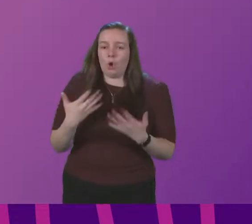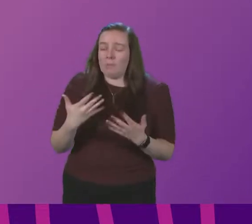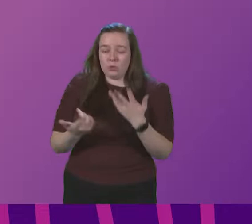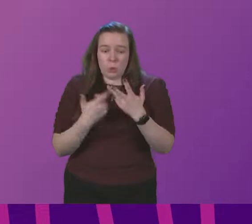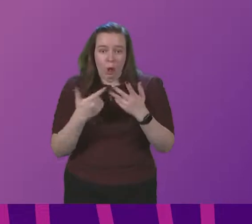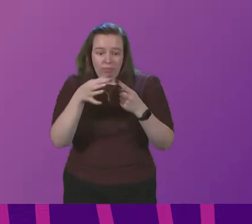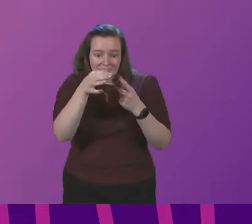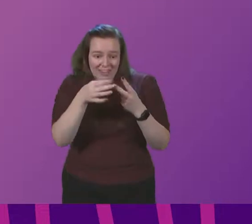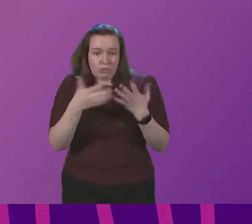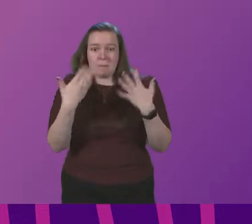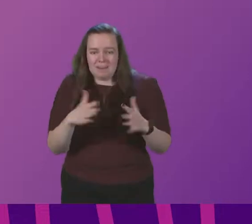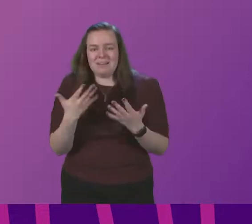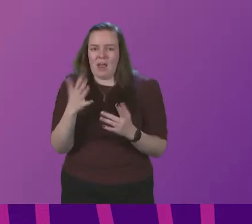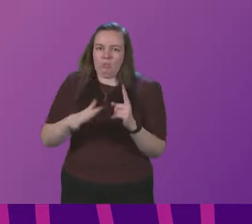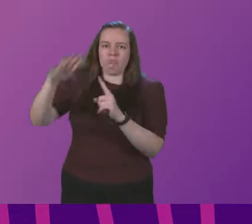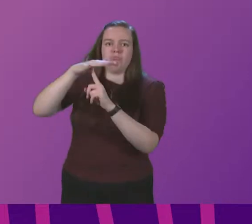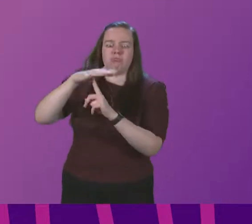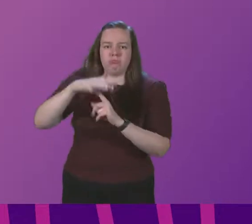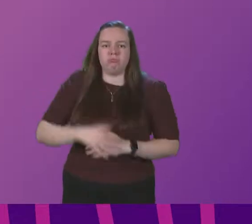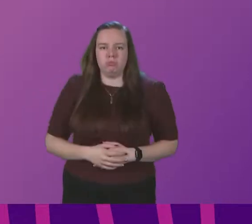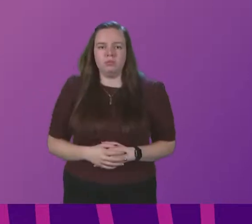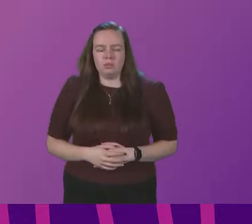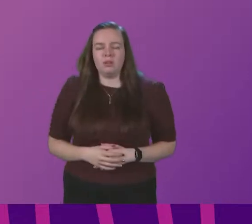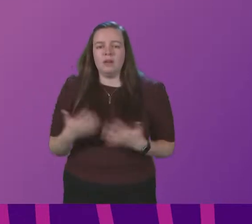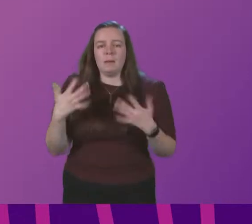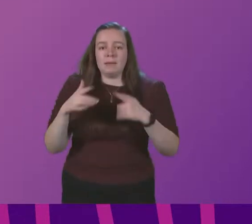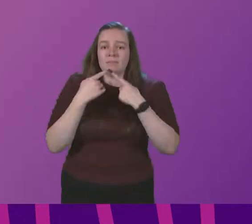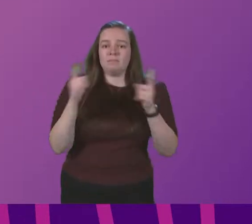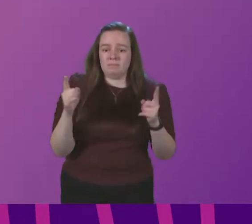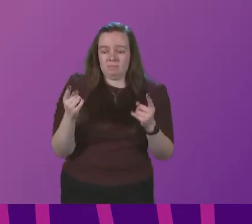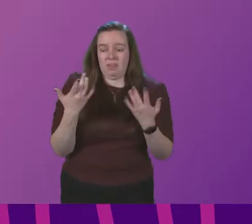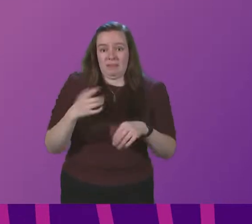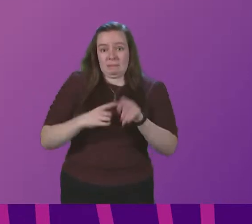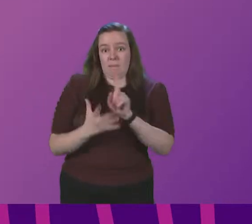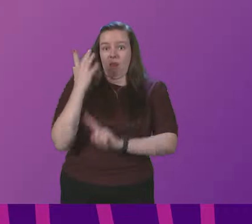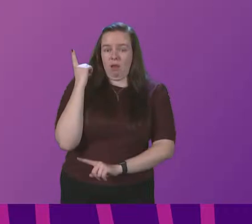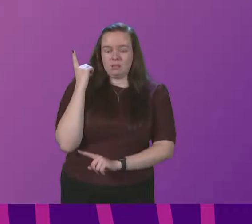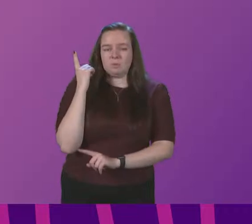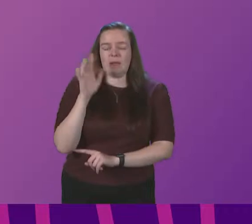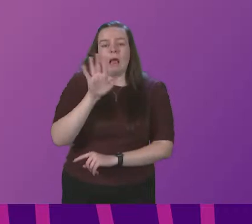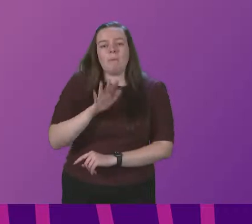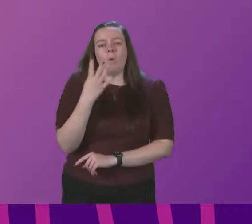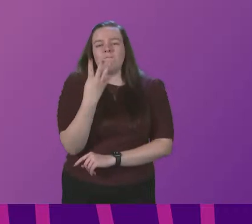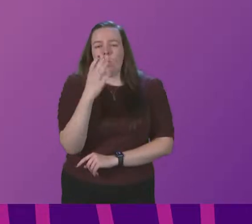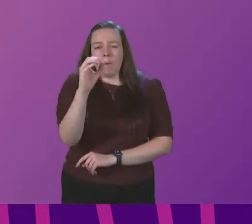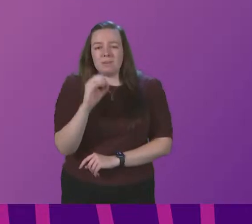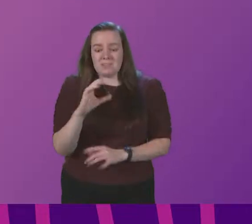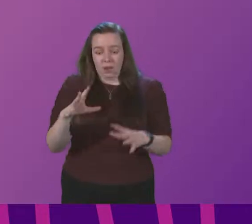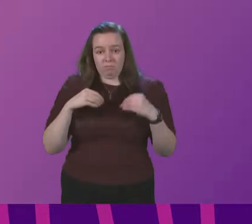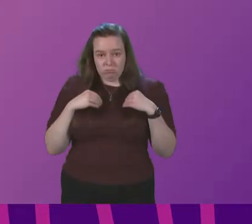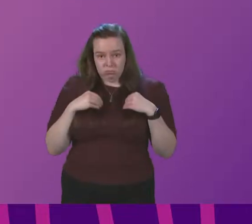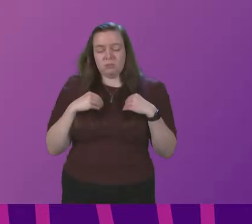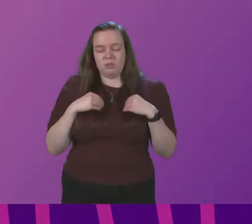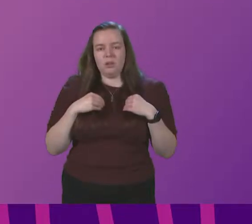variant that has gone before it. When I made a statement to Parliament this time last week, around 4 per cent of cases showed